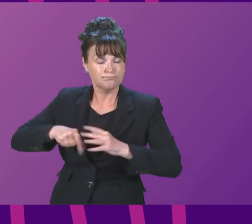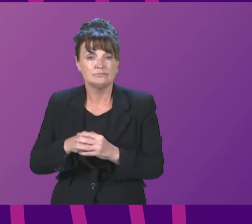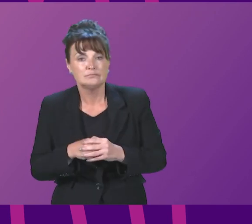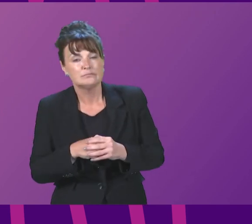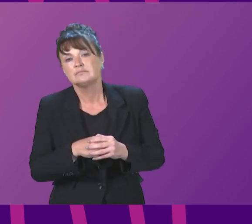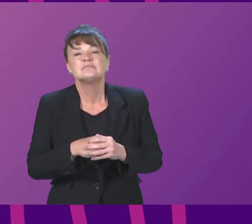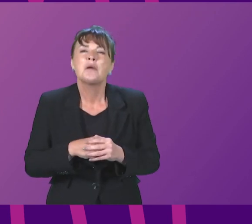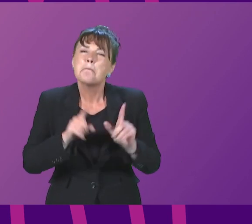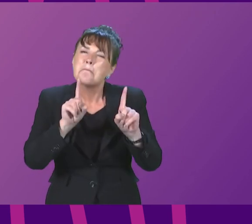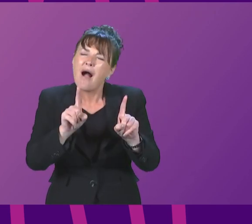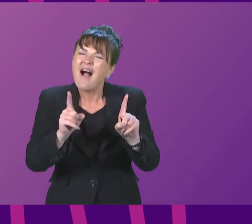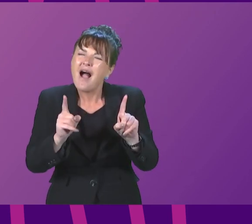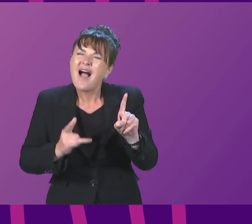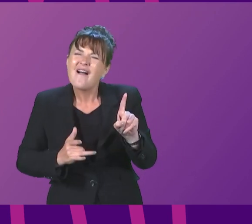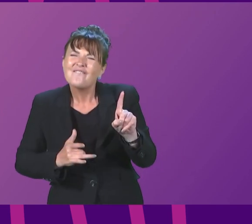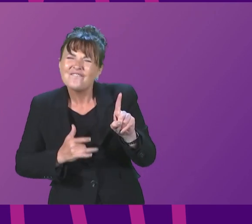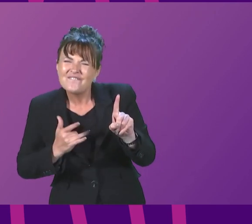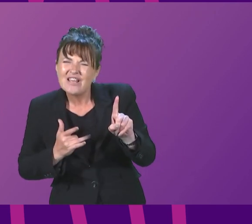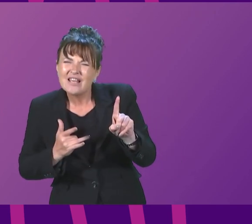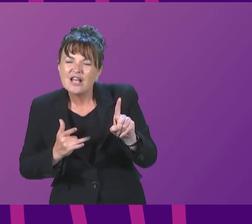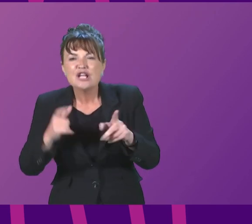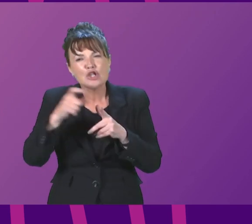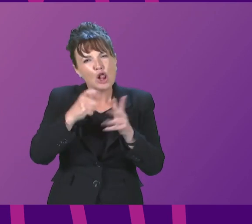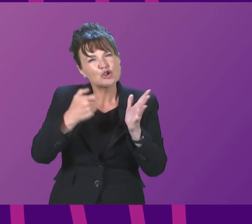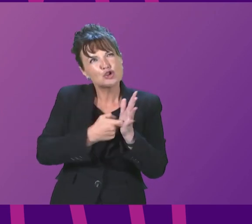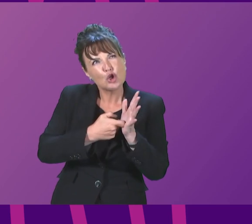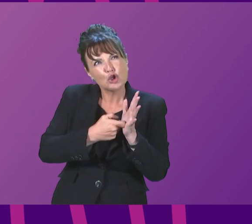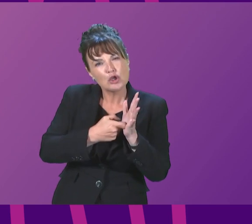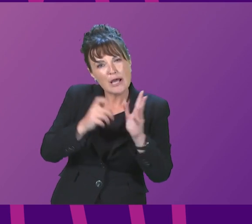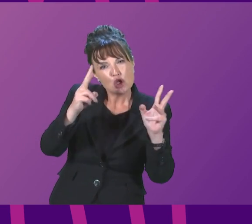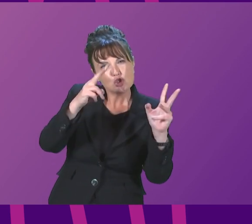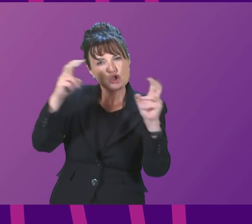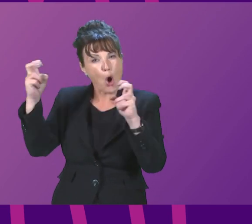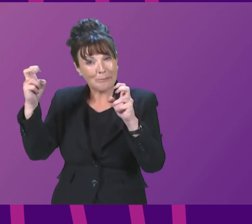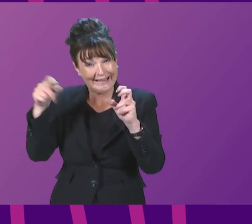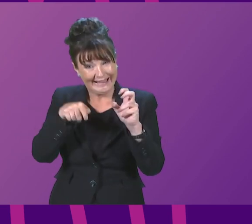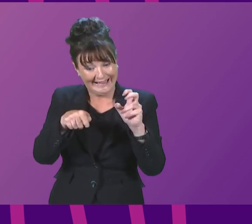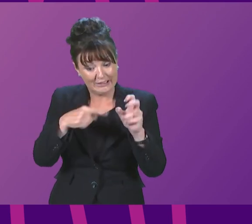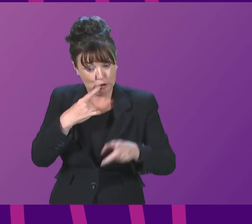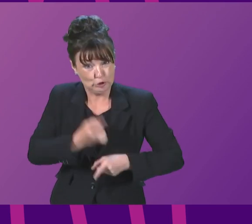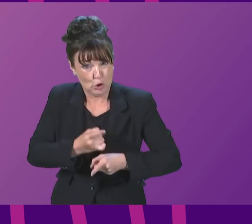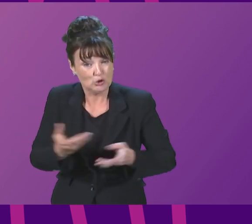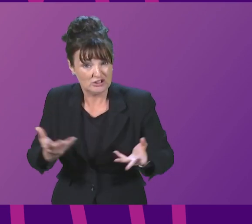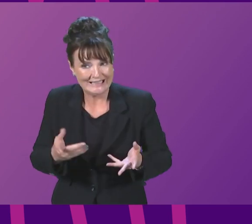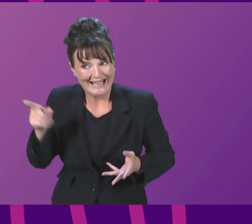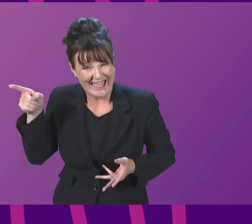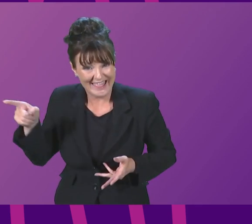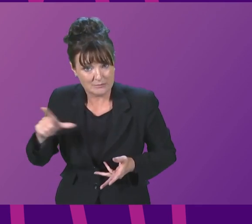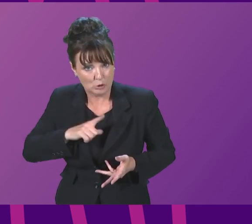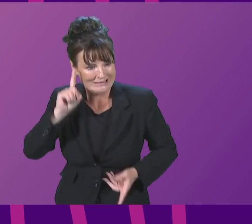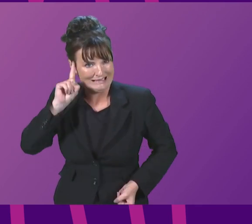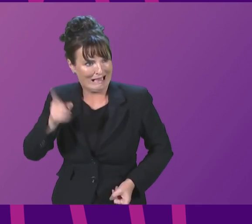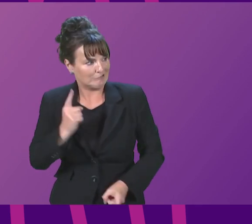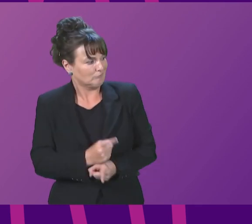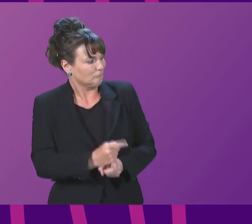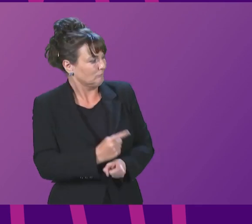suspect Douglas Ross's choice of topic today is more a reflection on his own difficulties than anything else. After